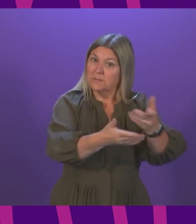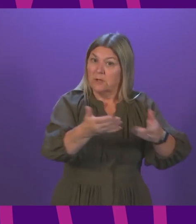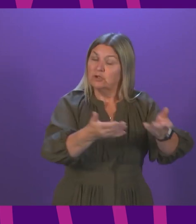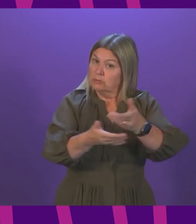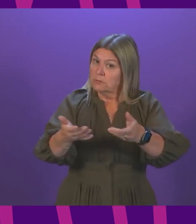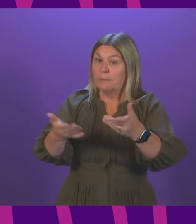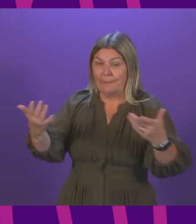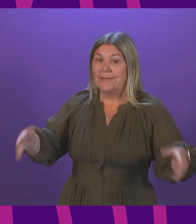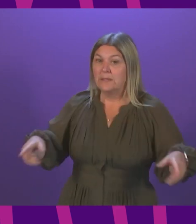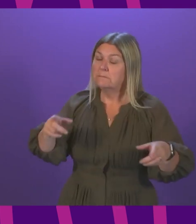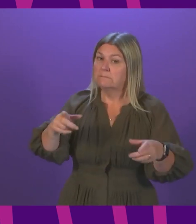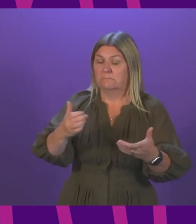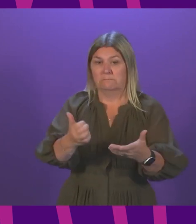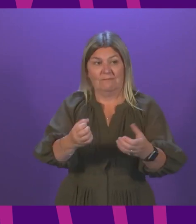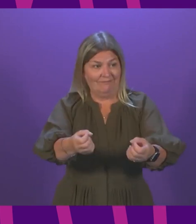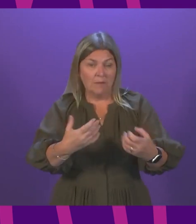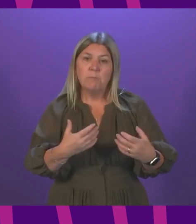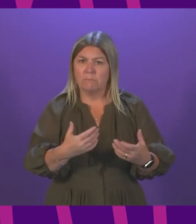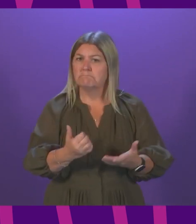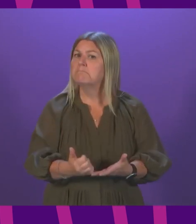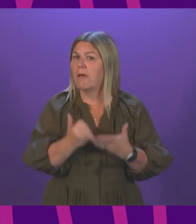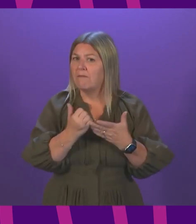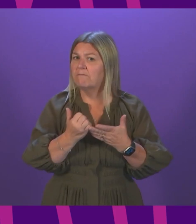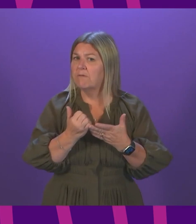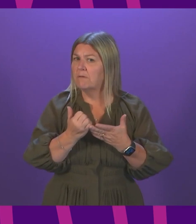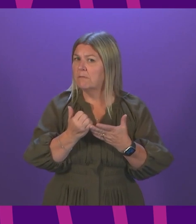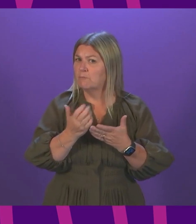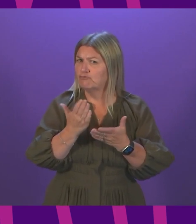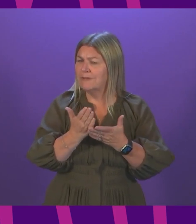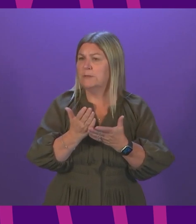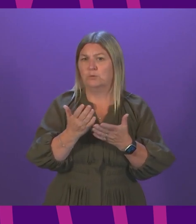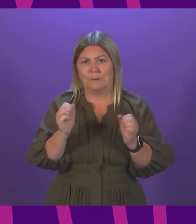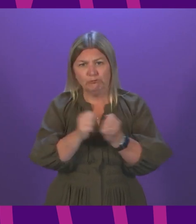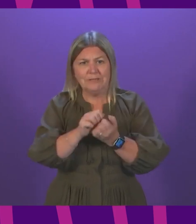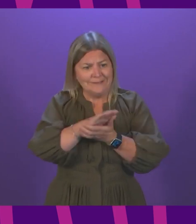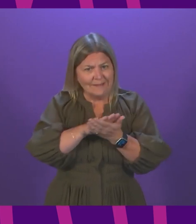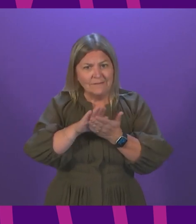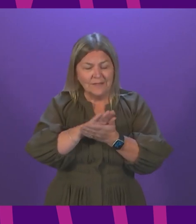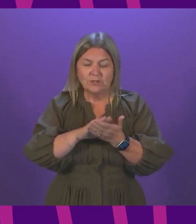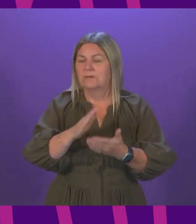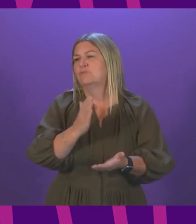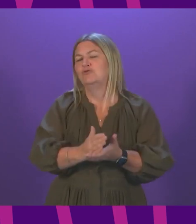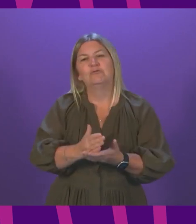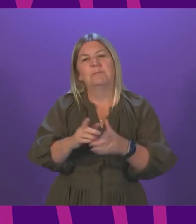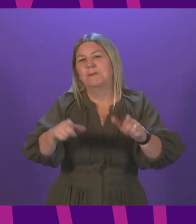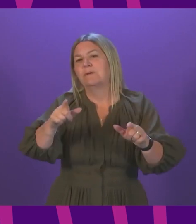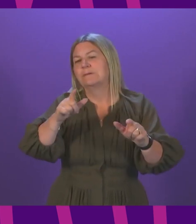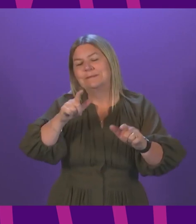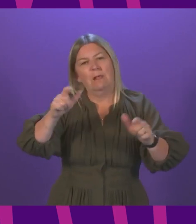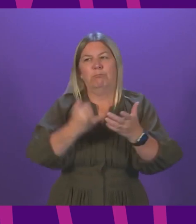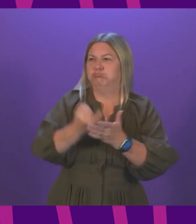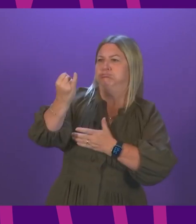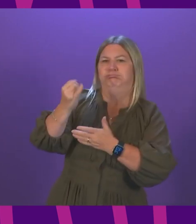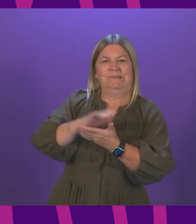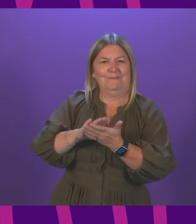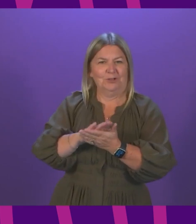discussions has been very helpful in finalising these definitions. I don't expect everybody will be satisfied with the finer definitions, but